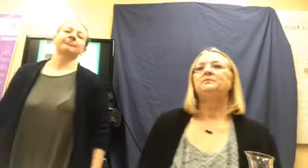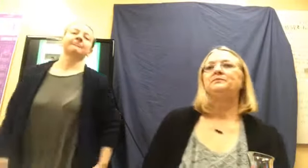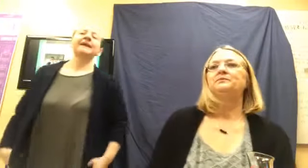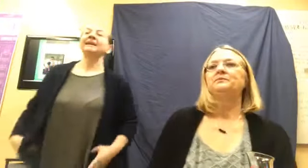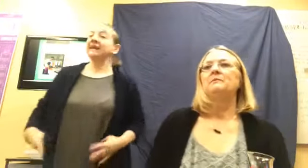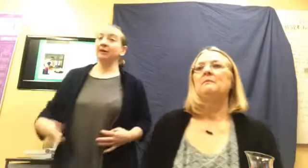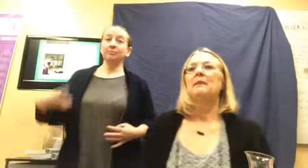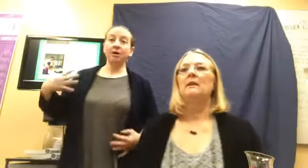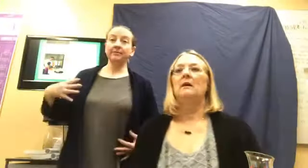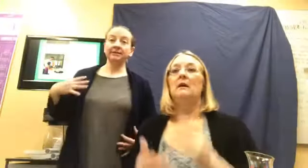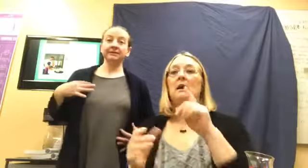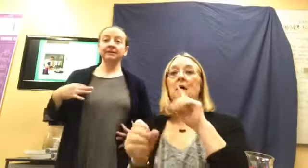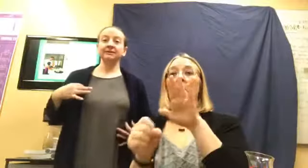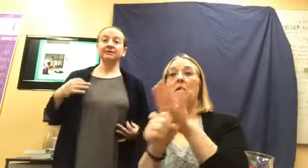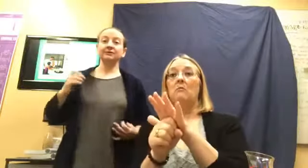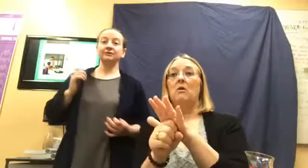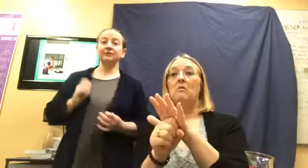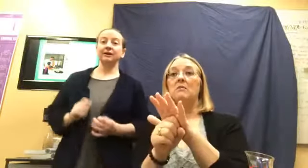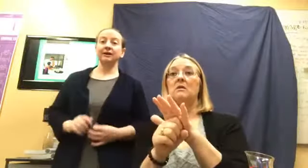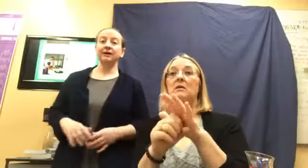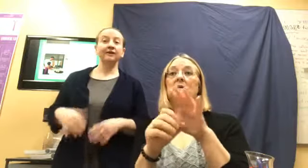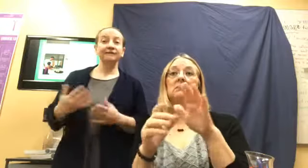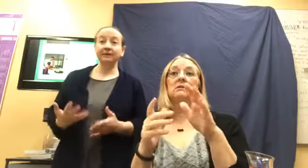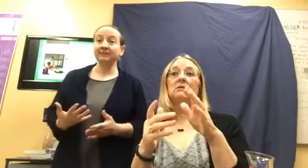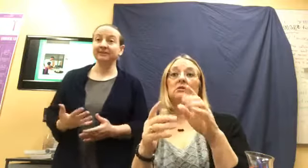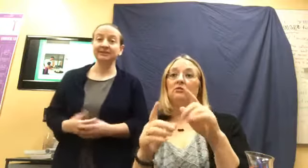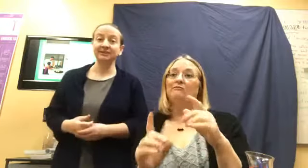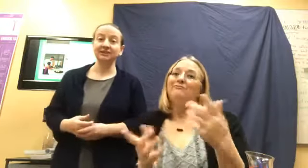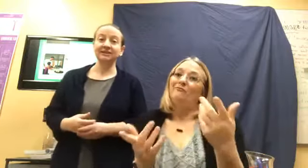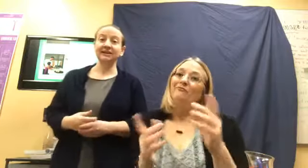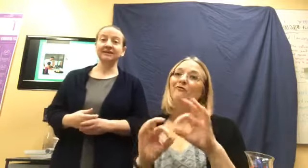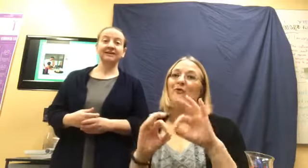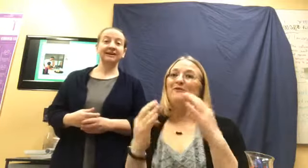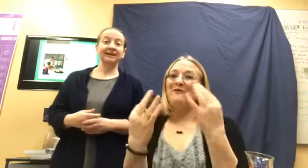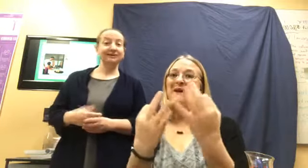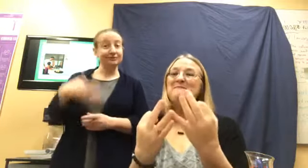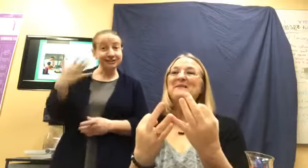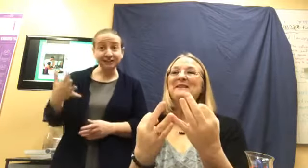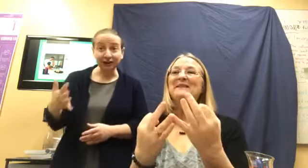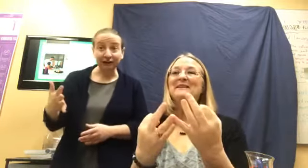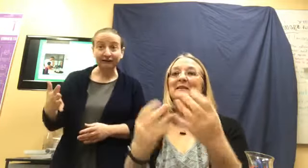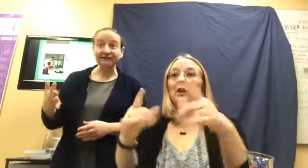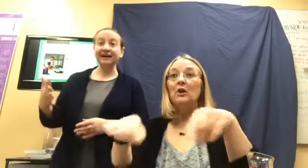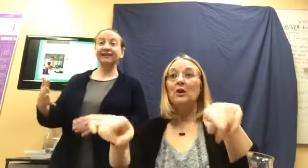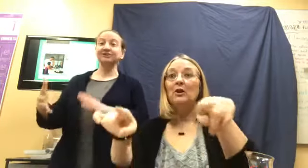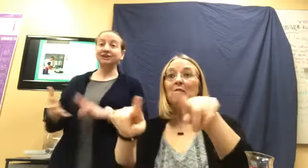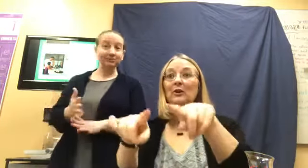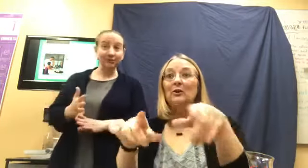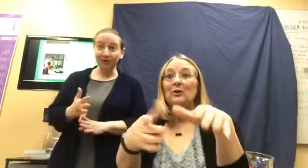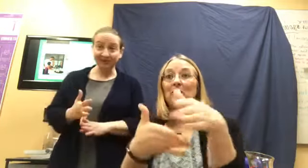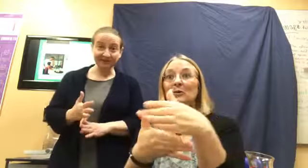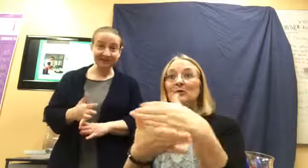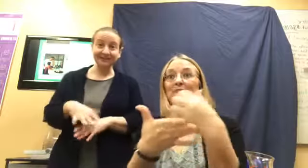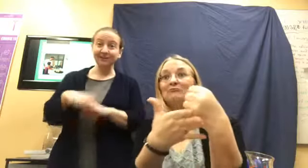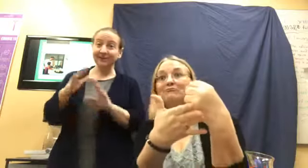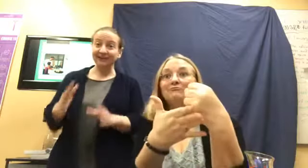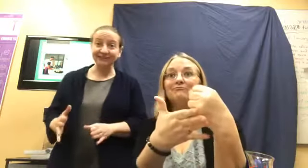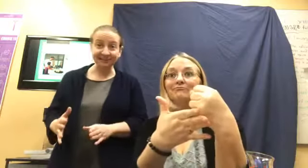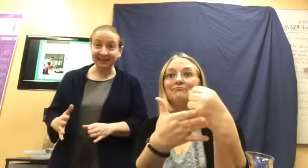And again, our promise to, uh, our families is just that, uh, you deserve to have genuine oils that don't have synthetic